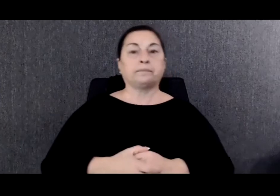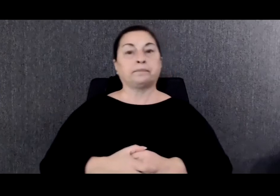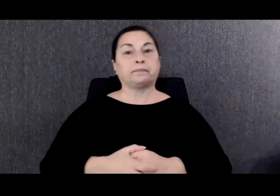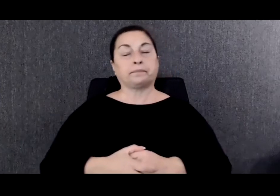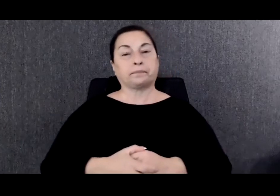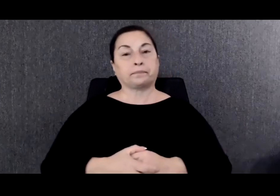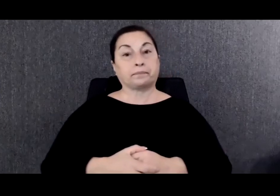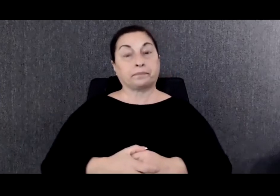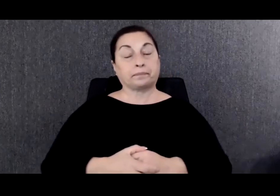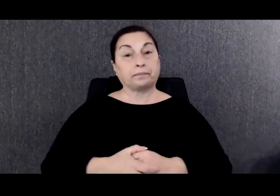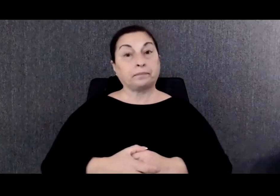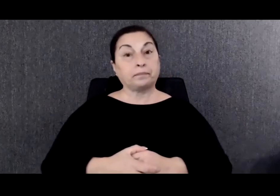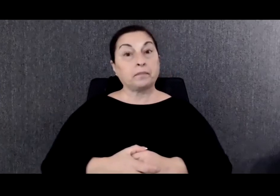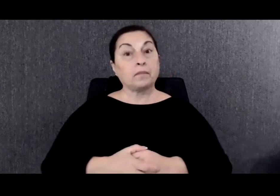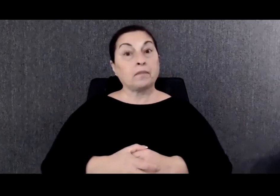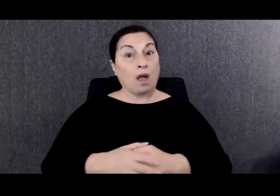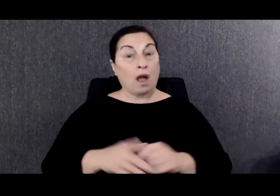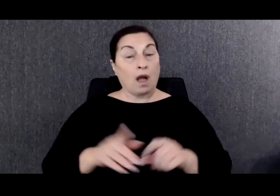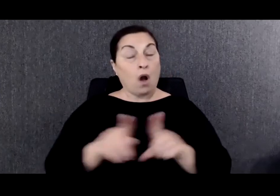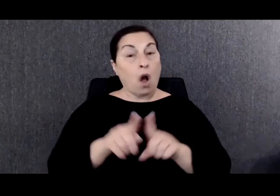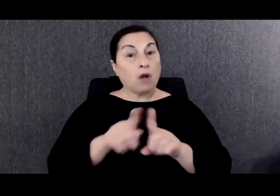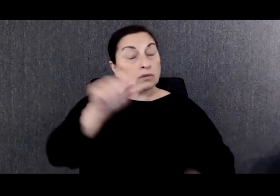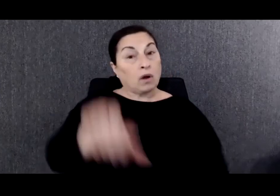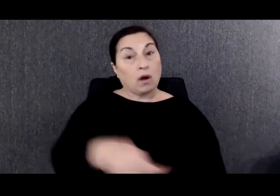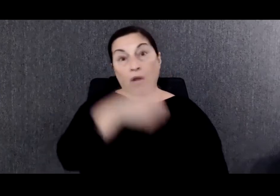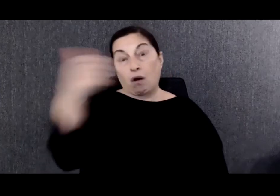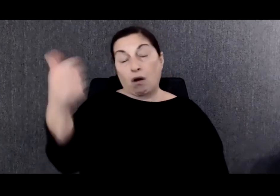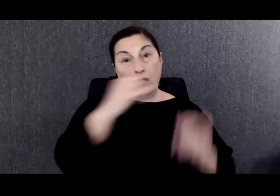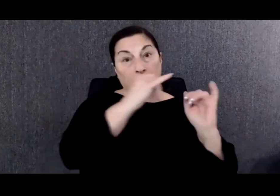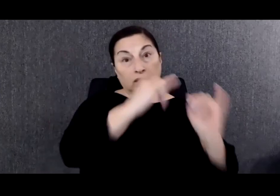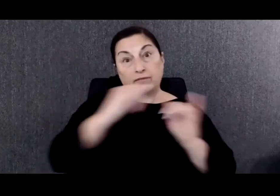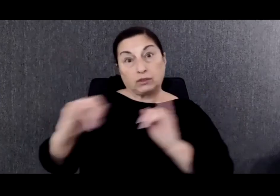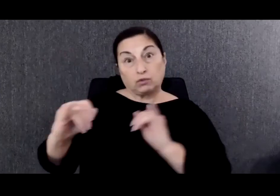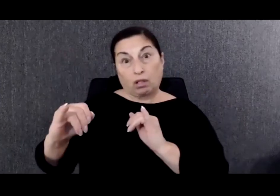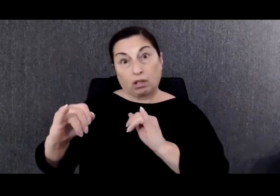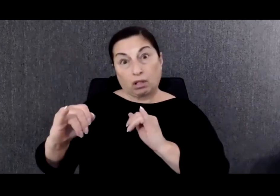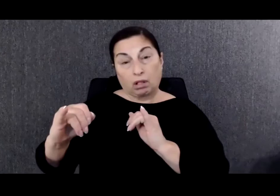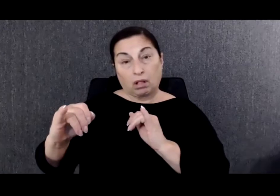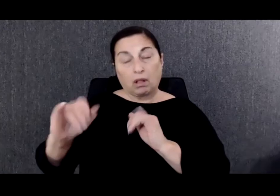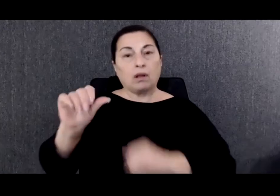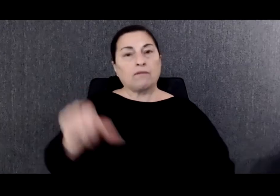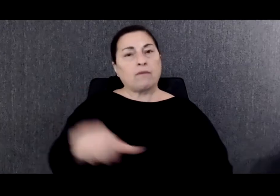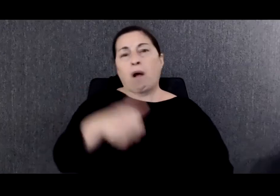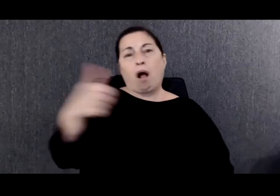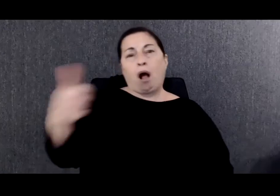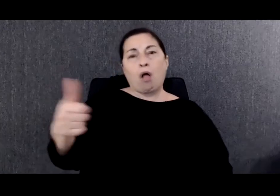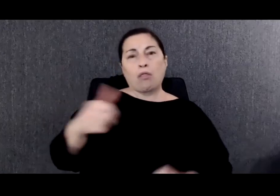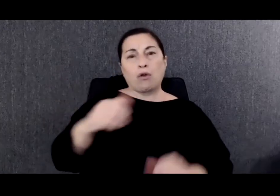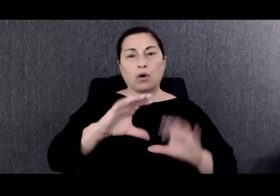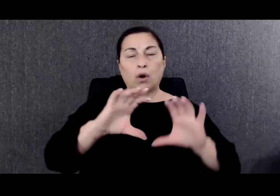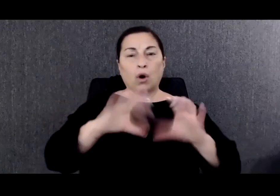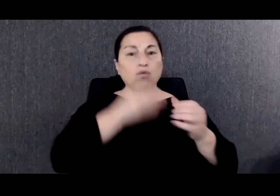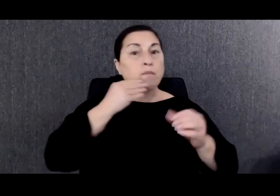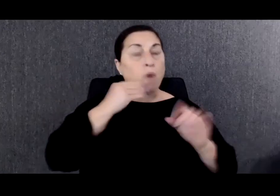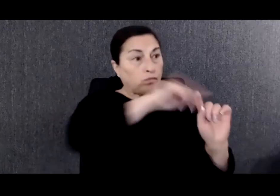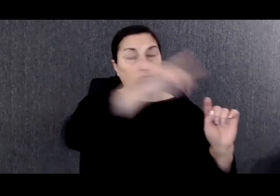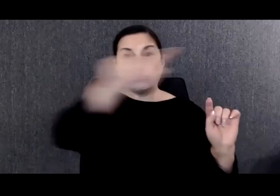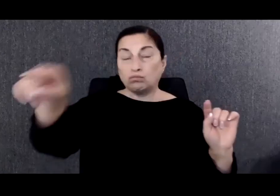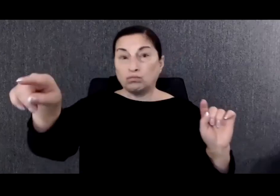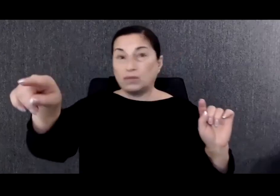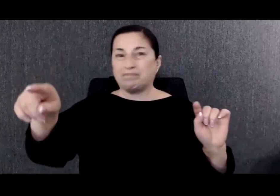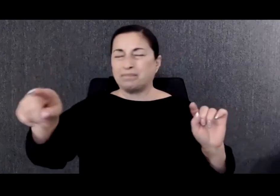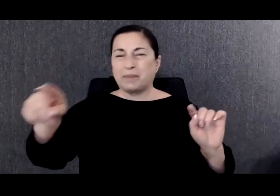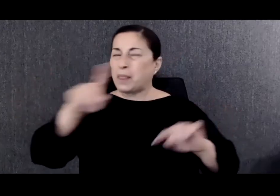There will also be a few other individuals from other group homes at Perspectives who are also unable